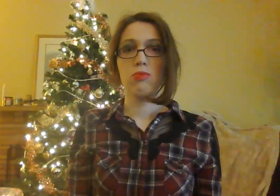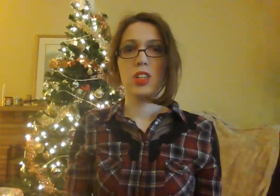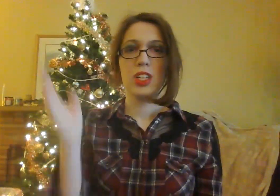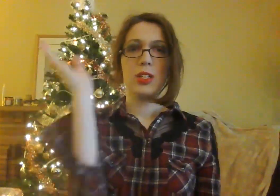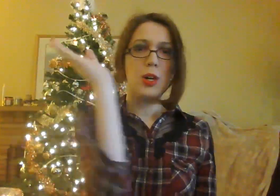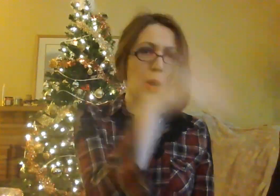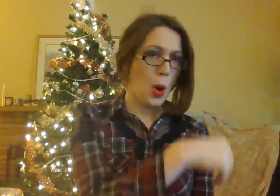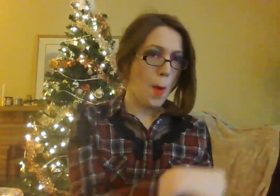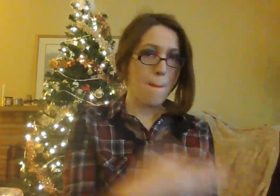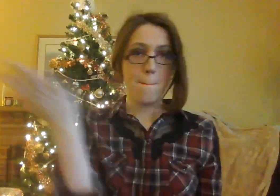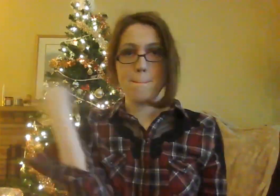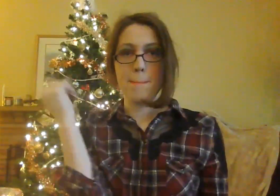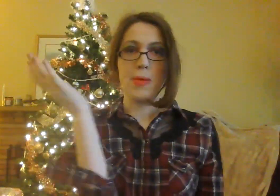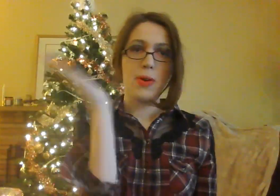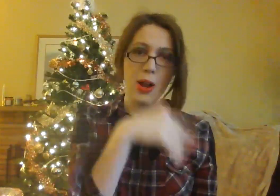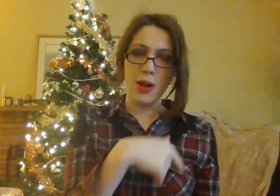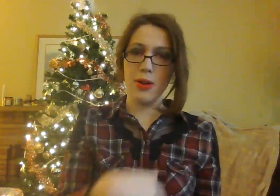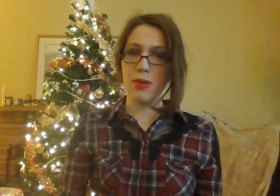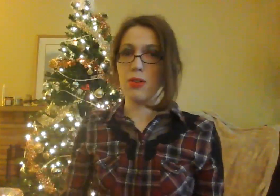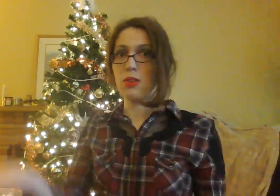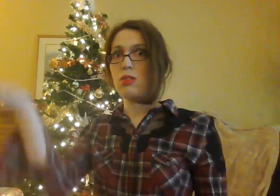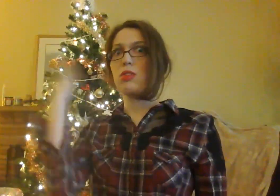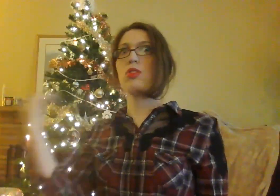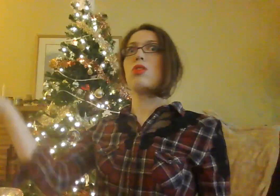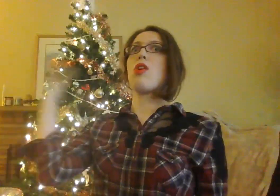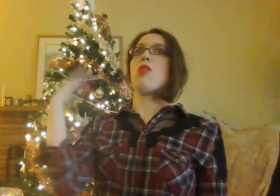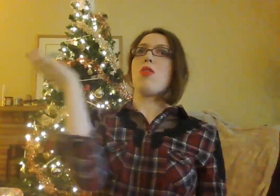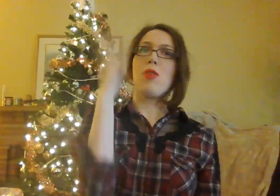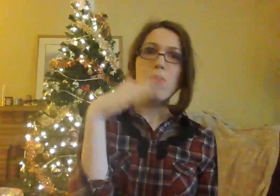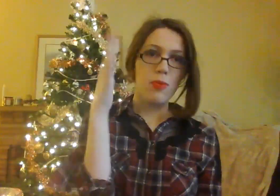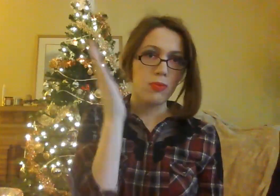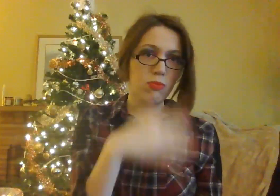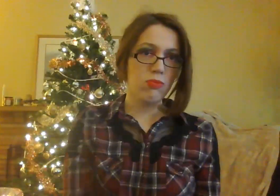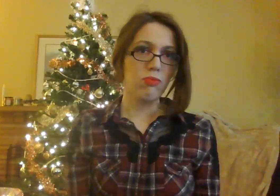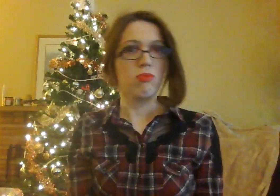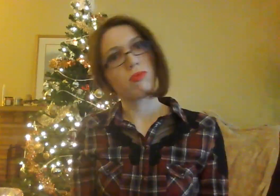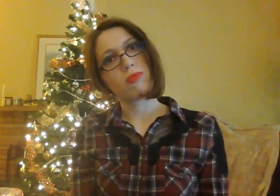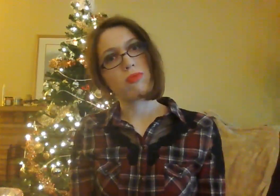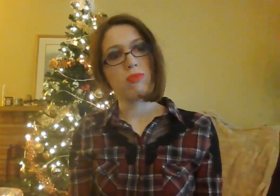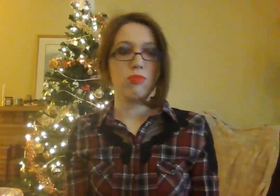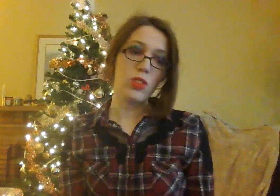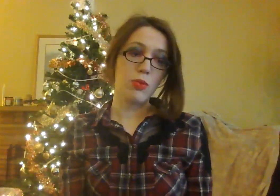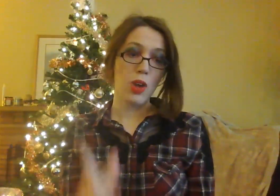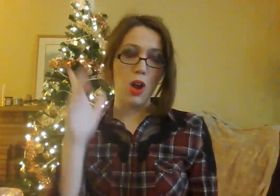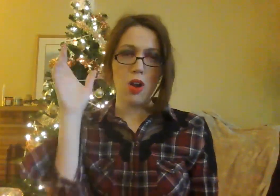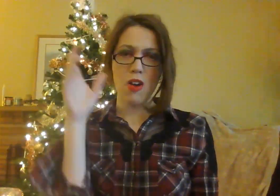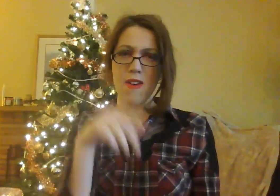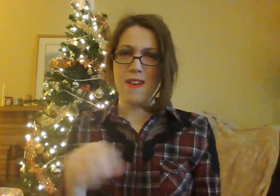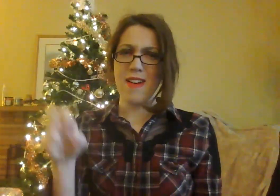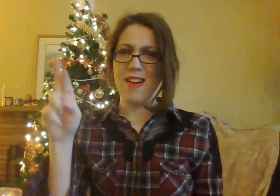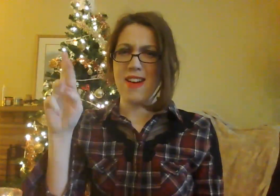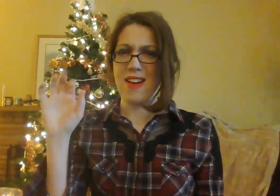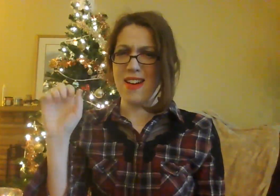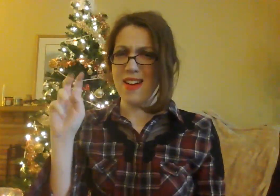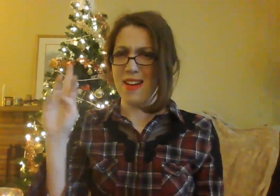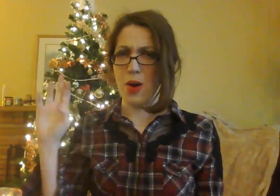stink, stank, stunk. You're a rotter, Mr.